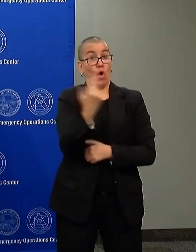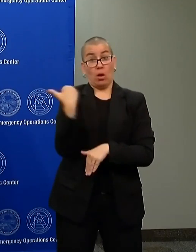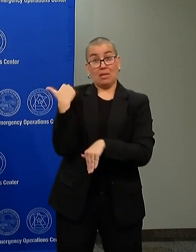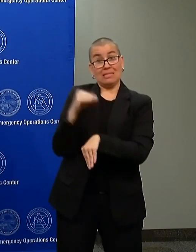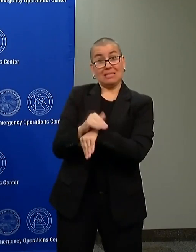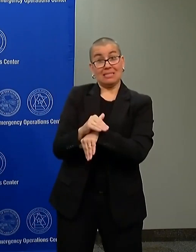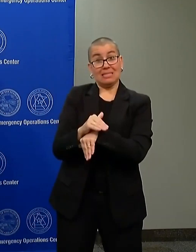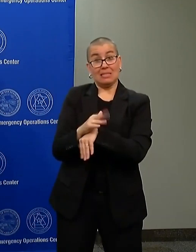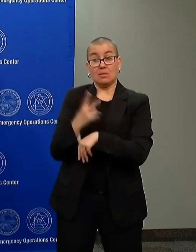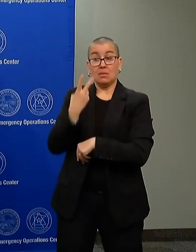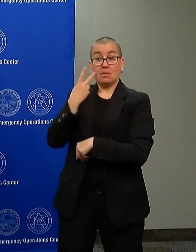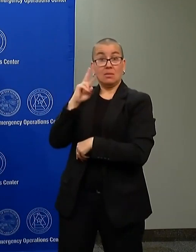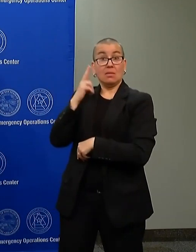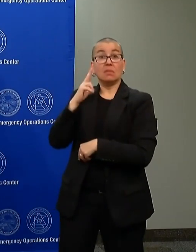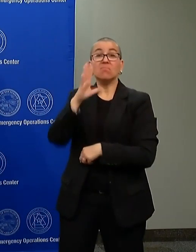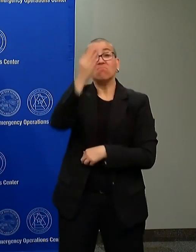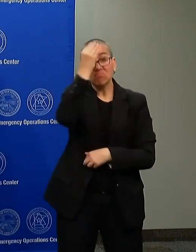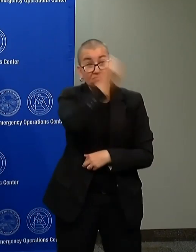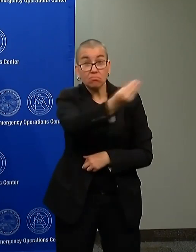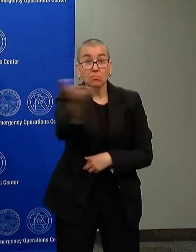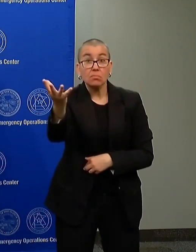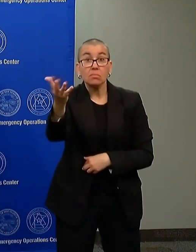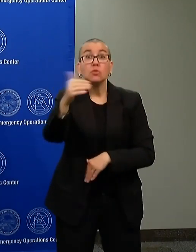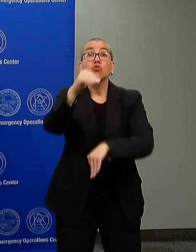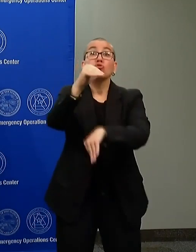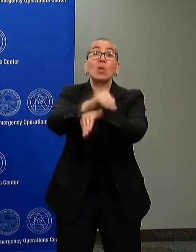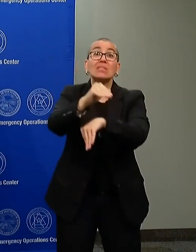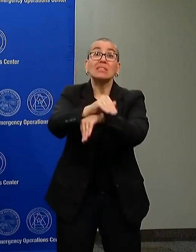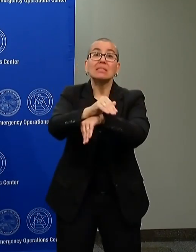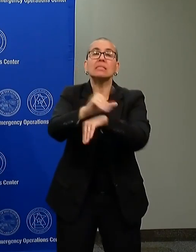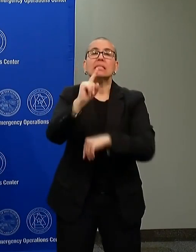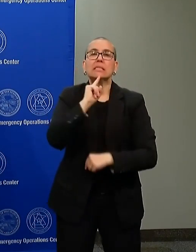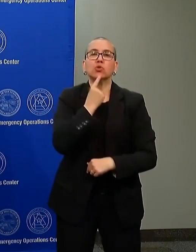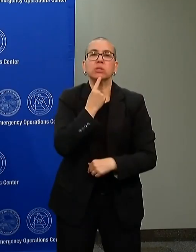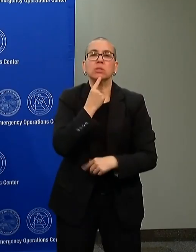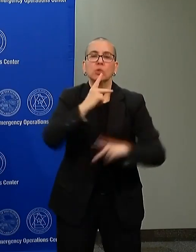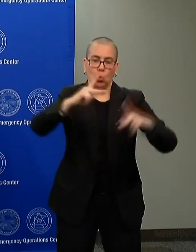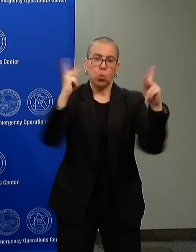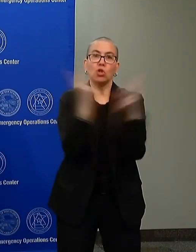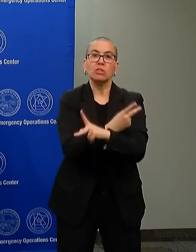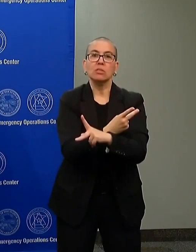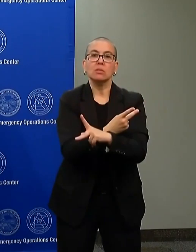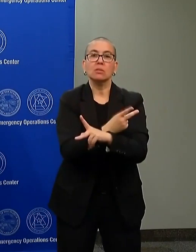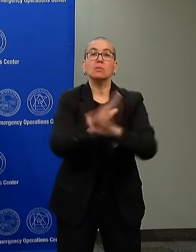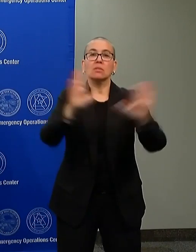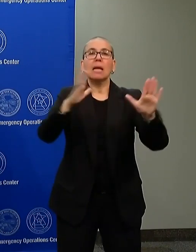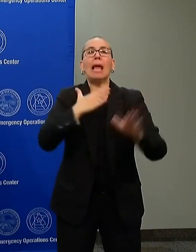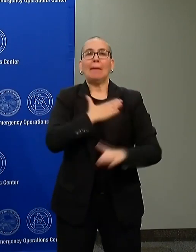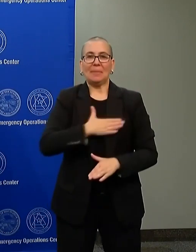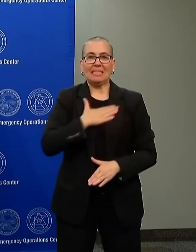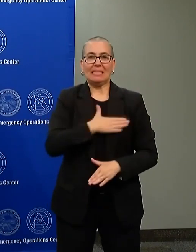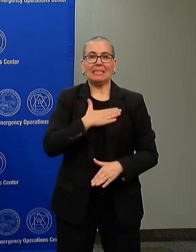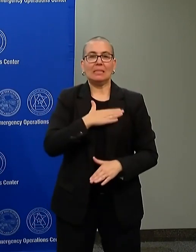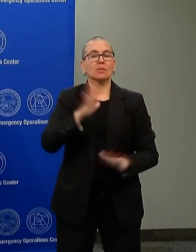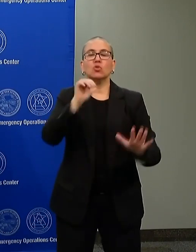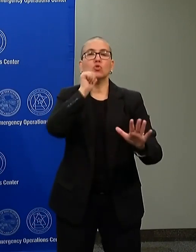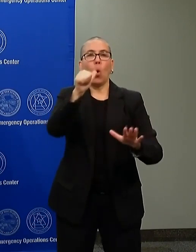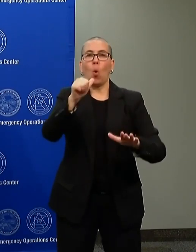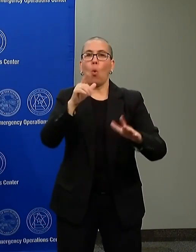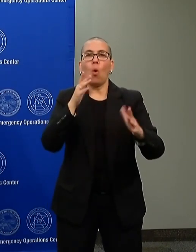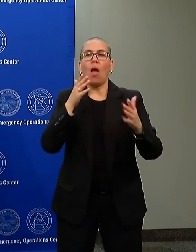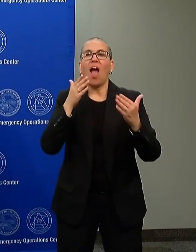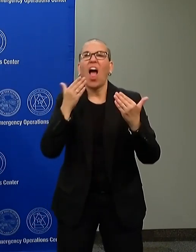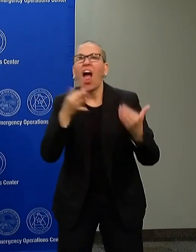And if you are an innocent bystander going out there tonight, you will be swept up in this. We will do the best. But thinking about the logistics of